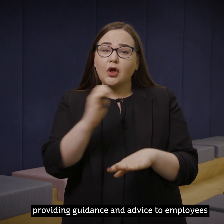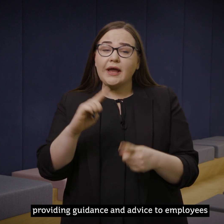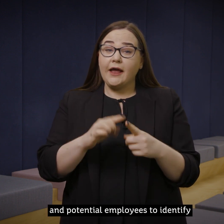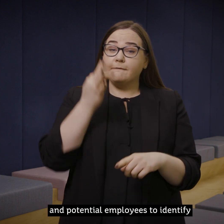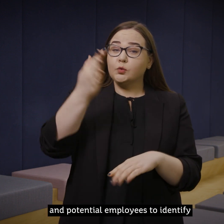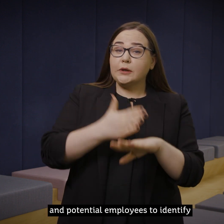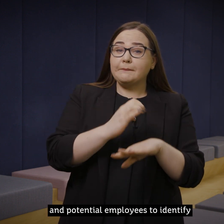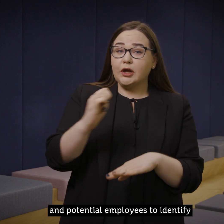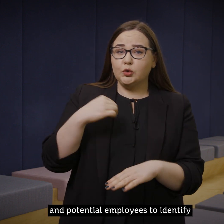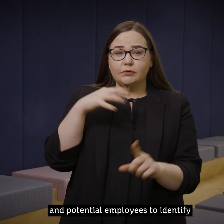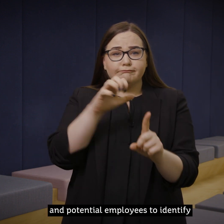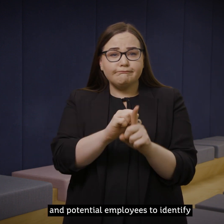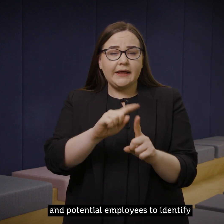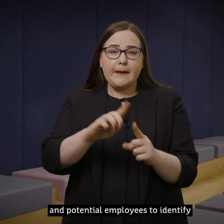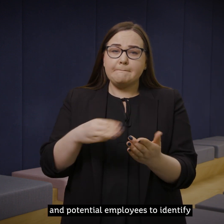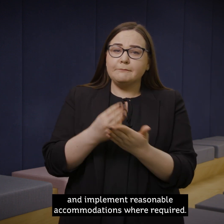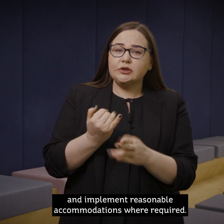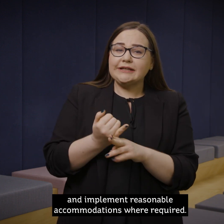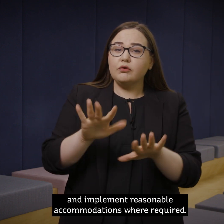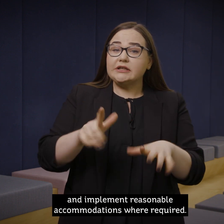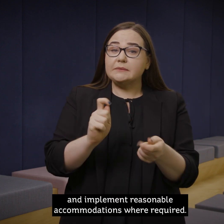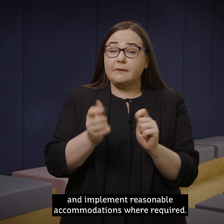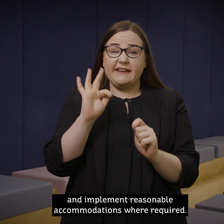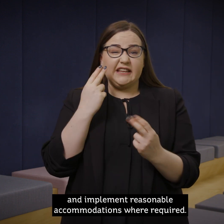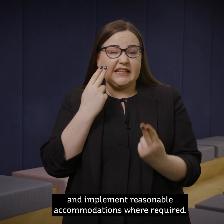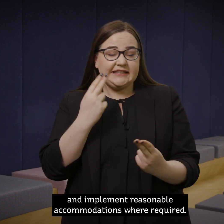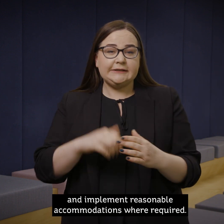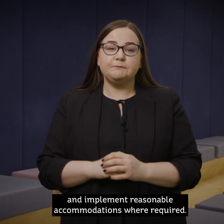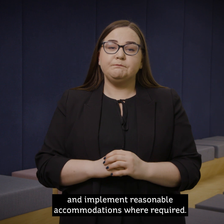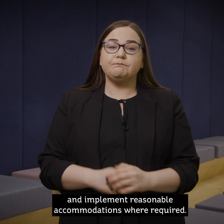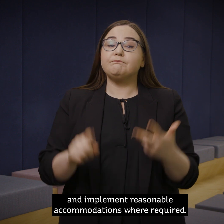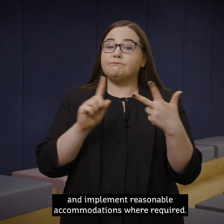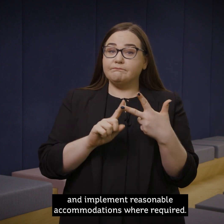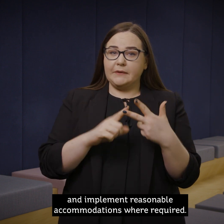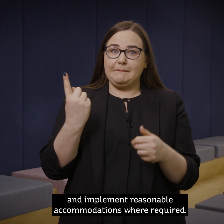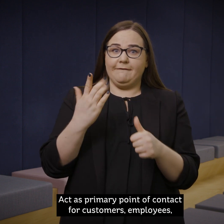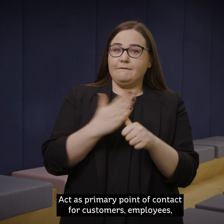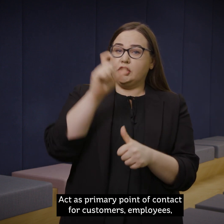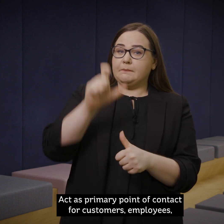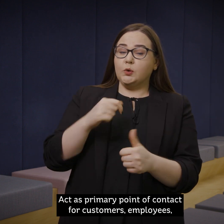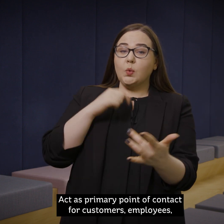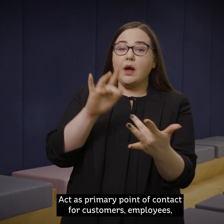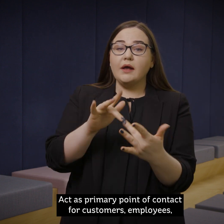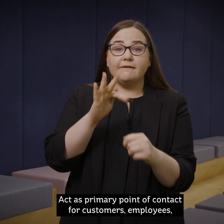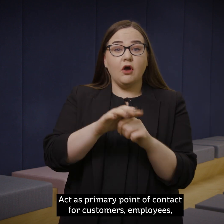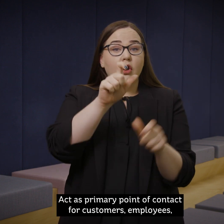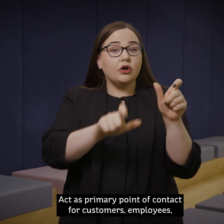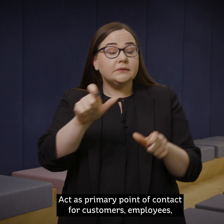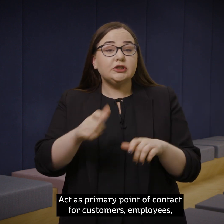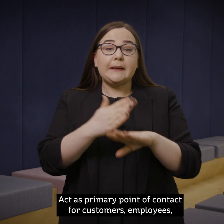and potential employees to identify and implement reasonable accommodations where required. Act as primary point of contact for customers,